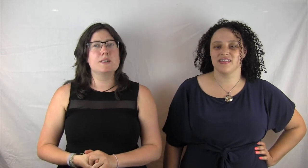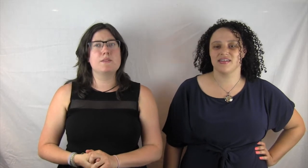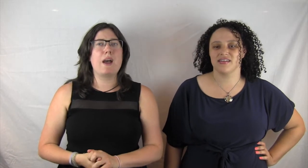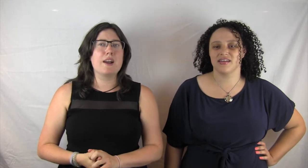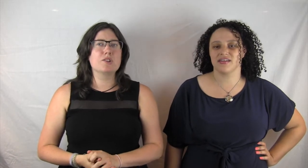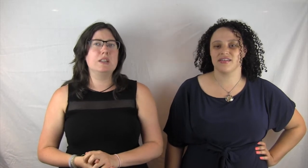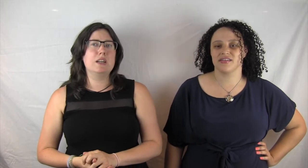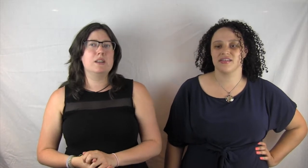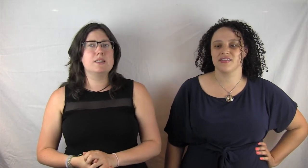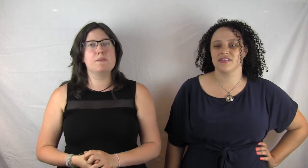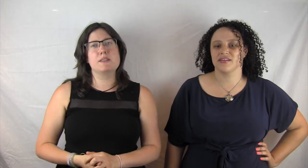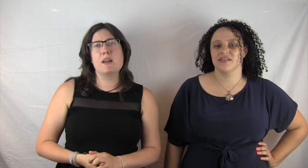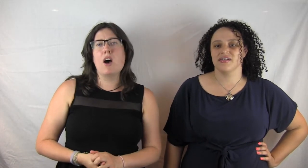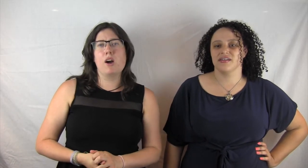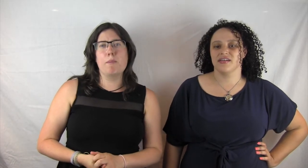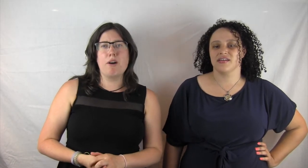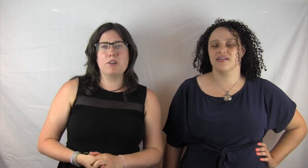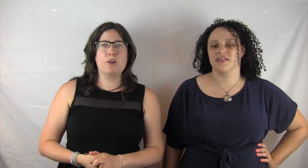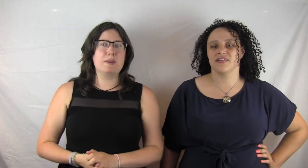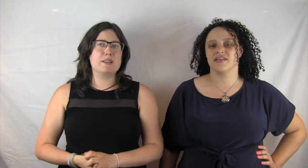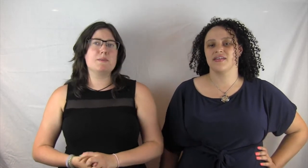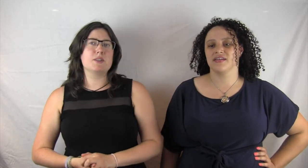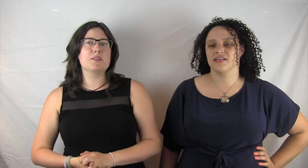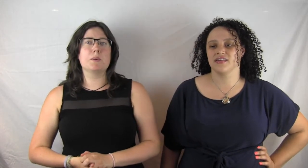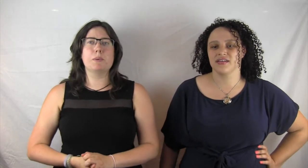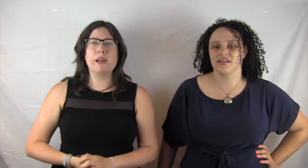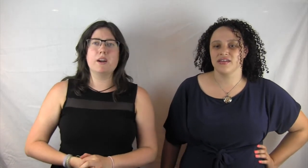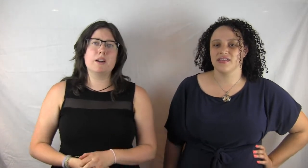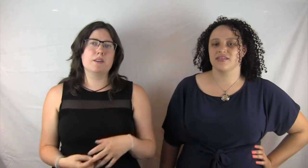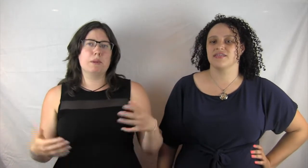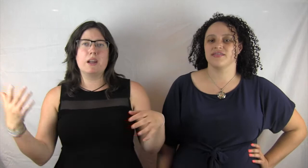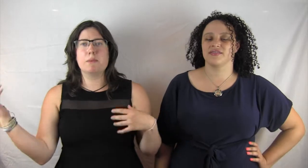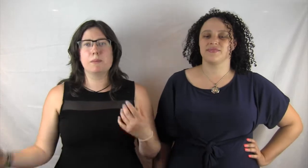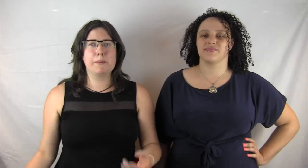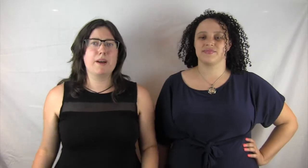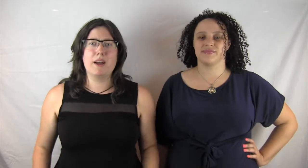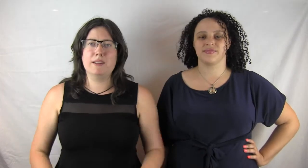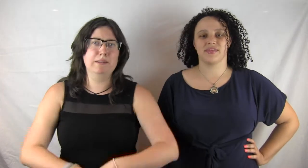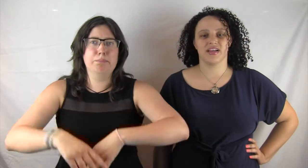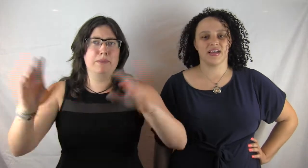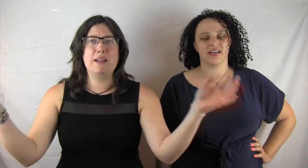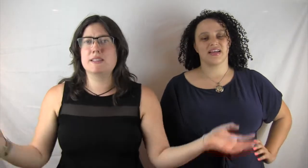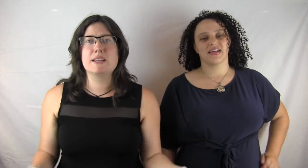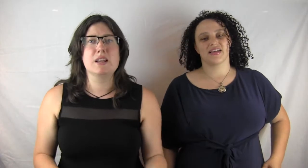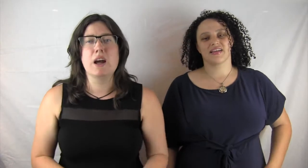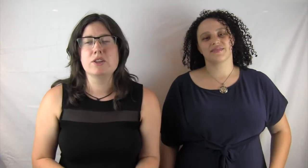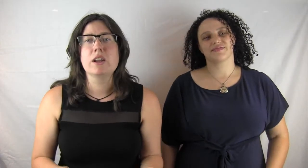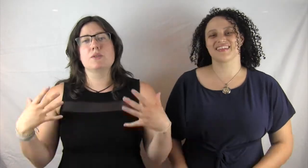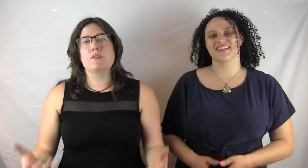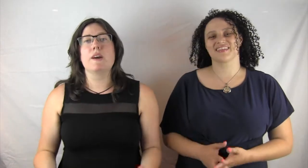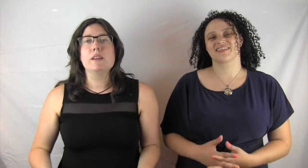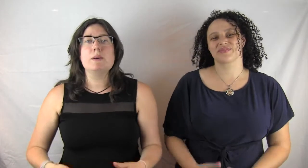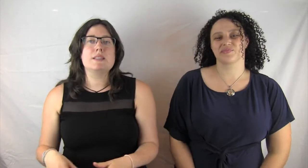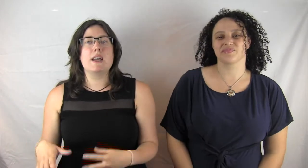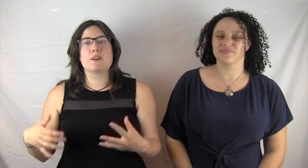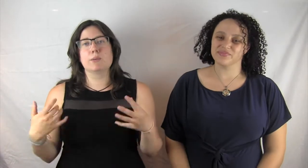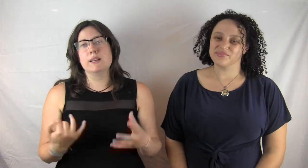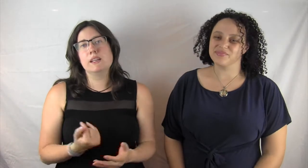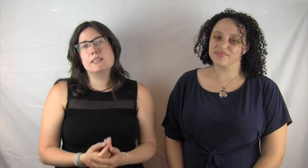wasn't actually Nicholas, he was Armando because he was also a player and blah-de-blah-blah. It's an onion. So she finally meets the actual Nicholas